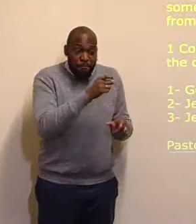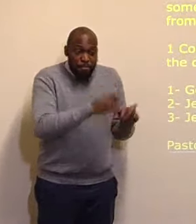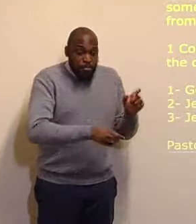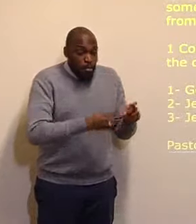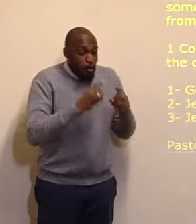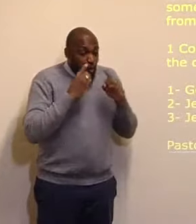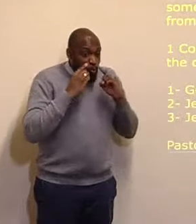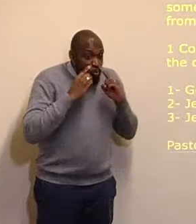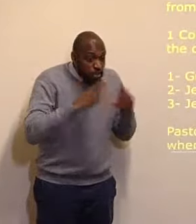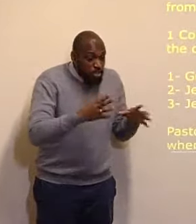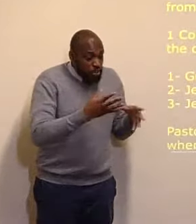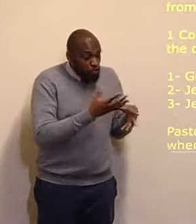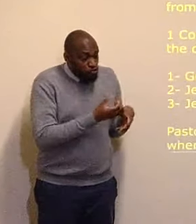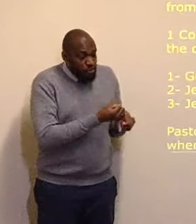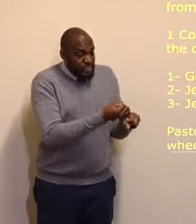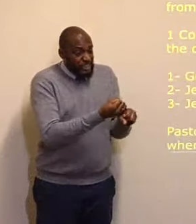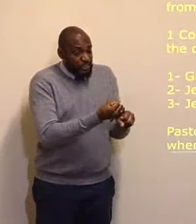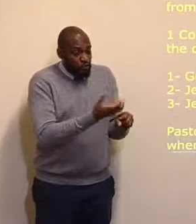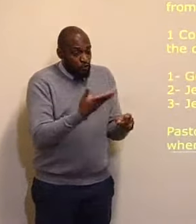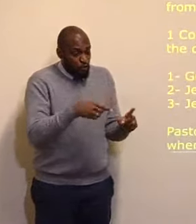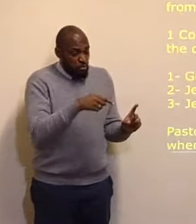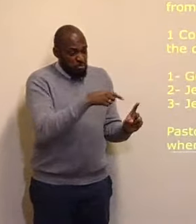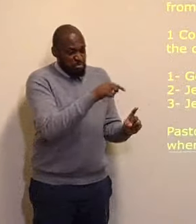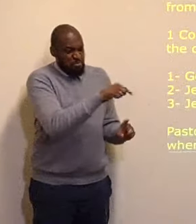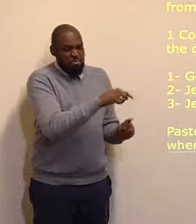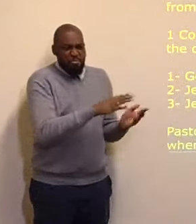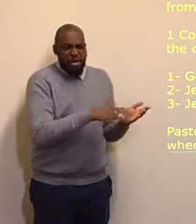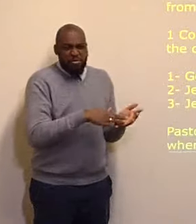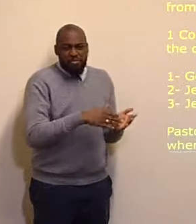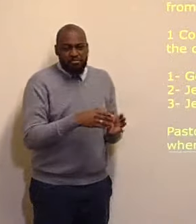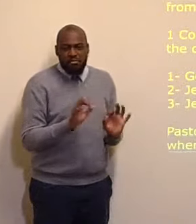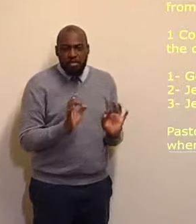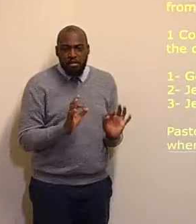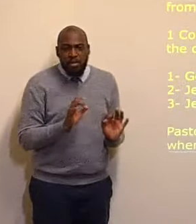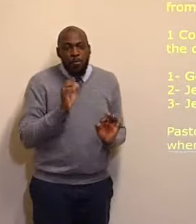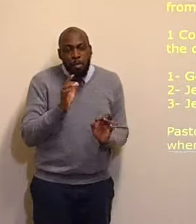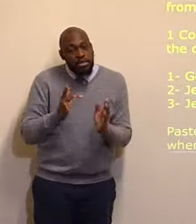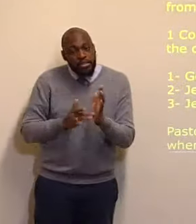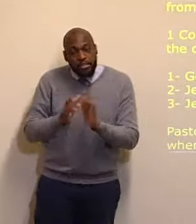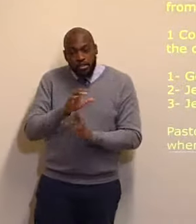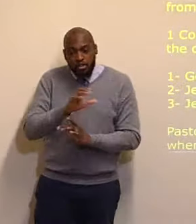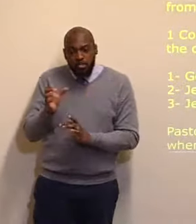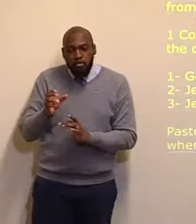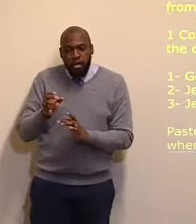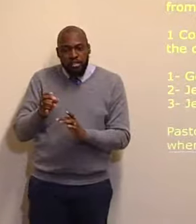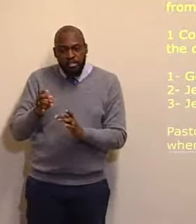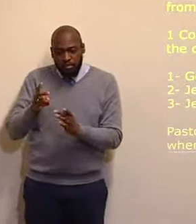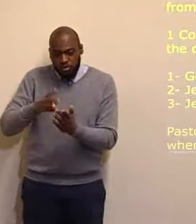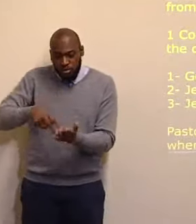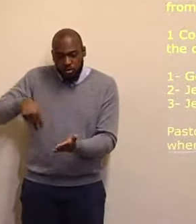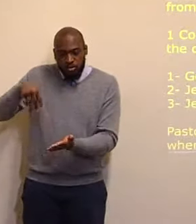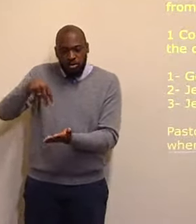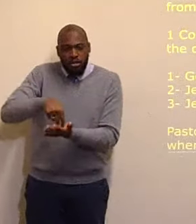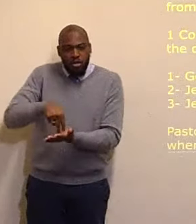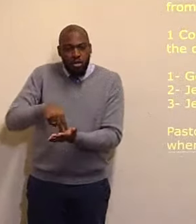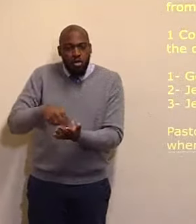But with Christ, his resurrection, his ascension, 500 witnesses, my dear friends,